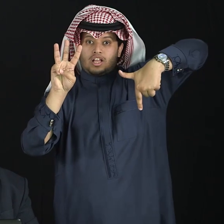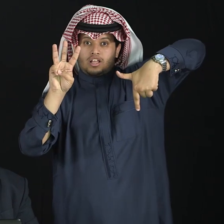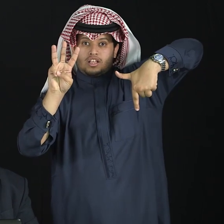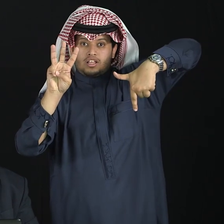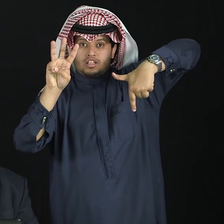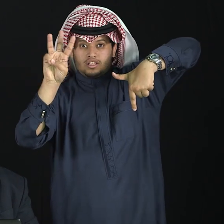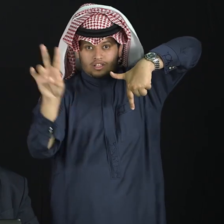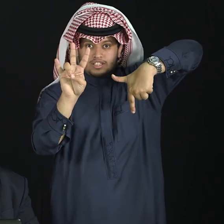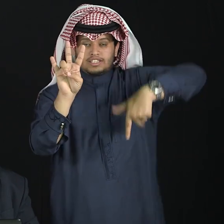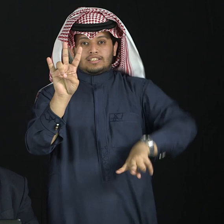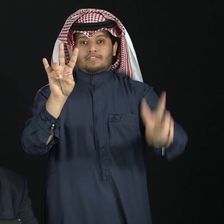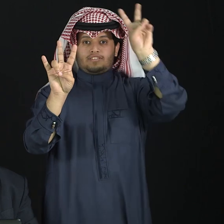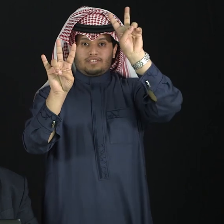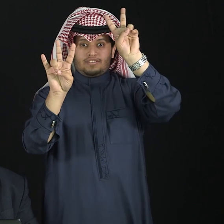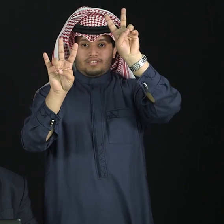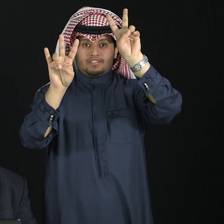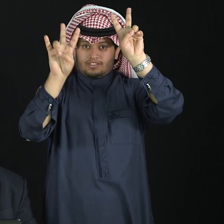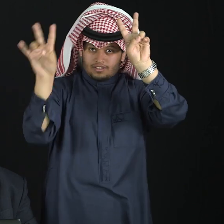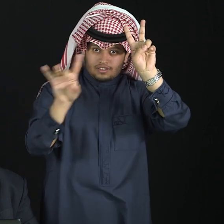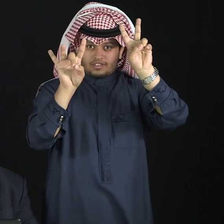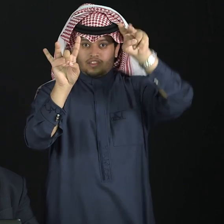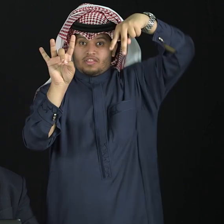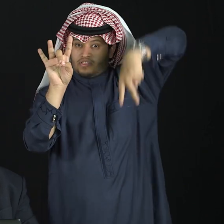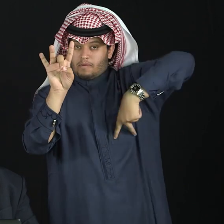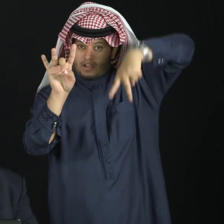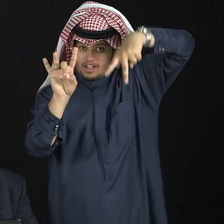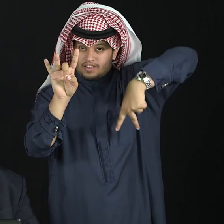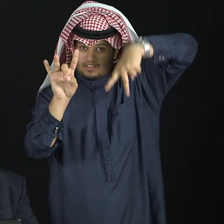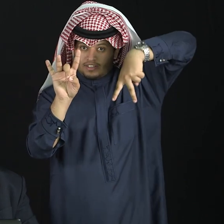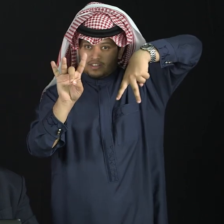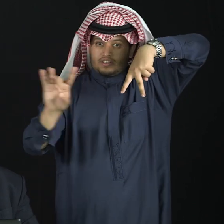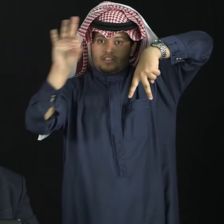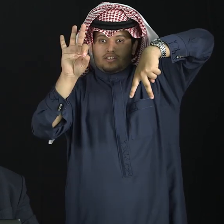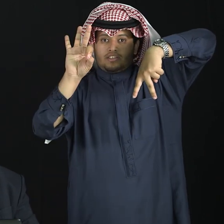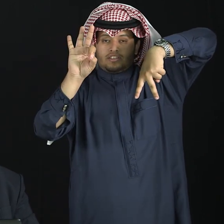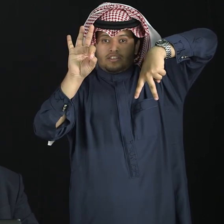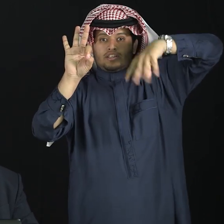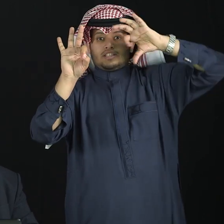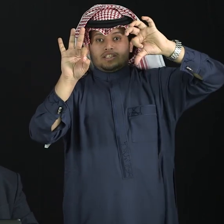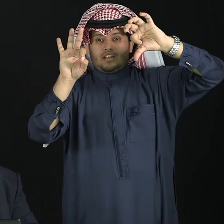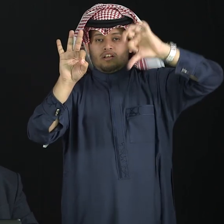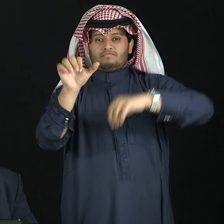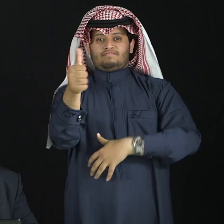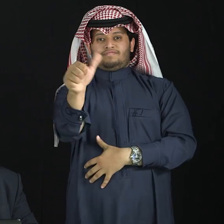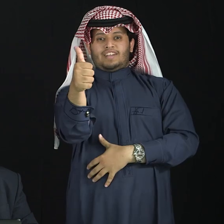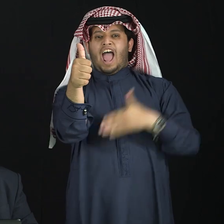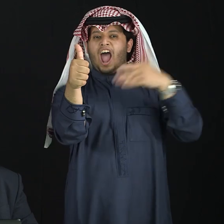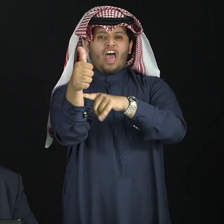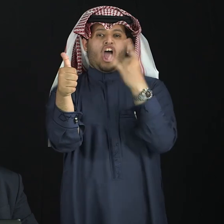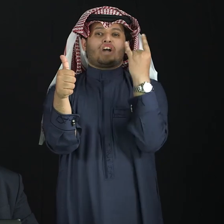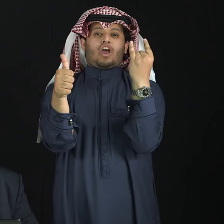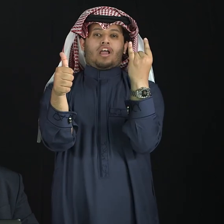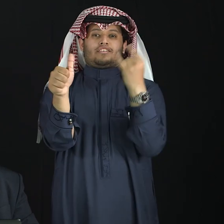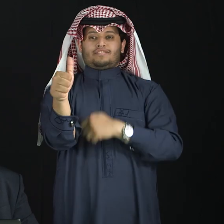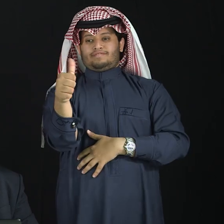then minus seven, eight, nine, ten. Ten.